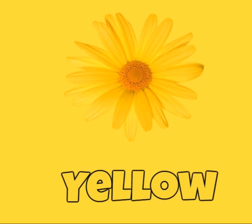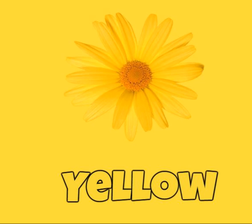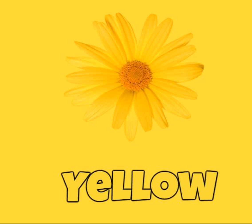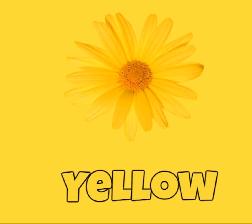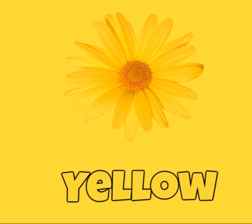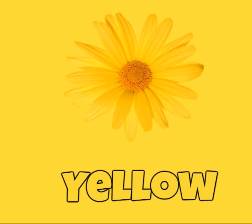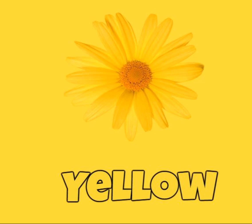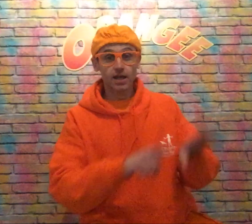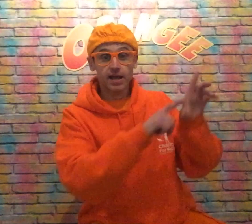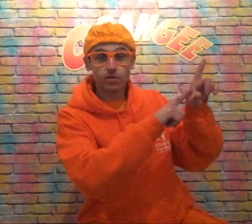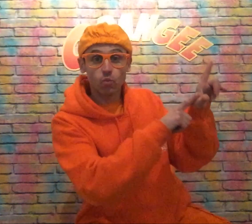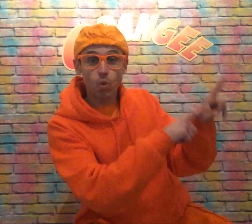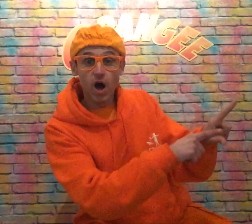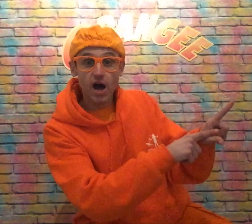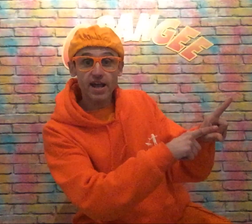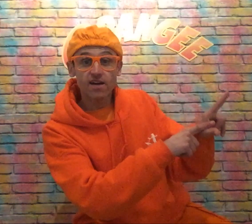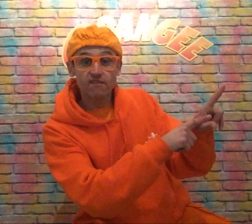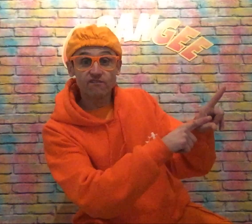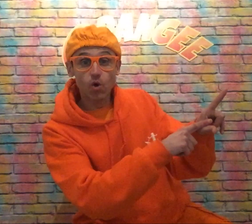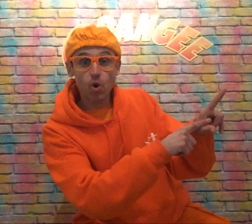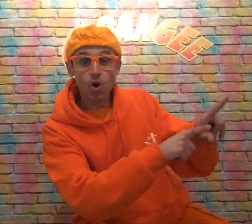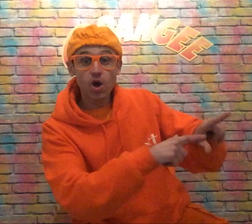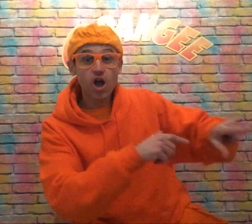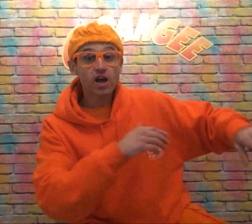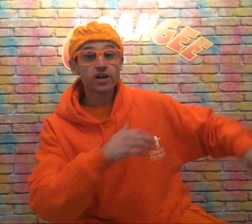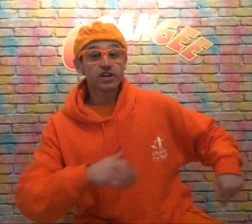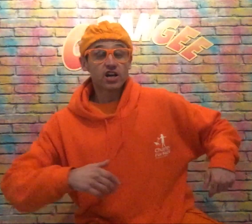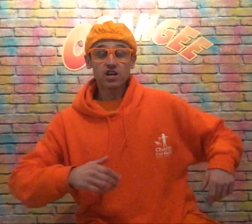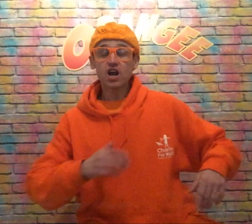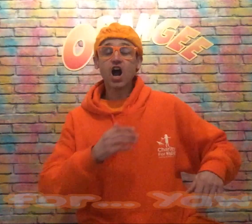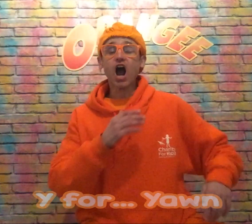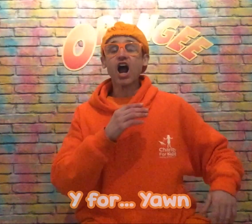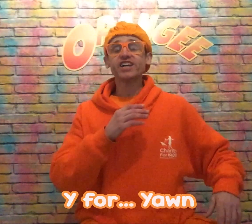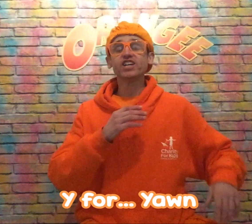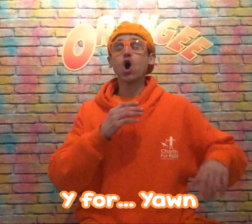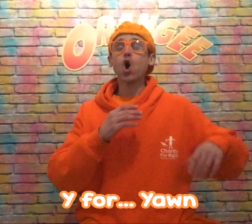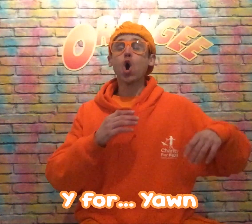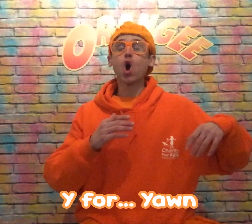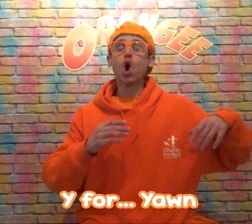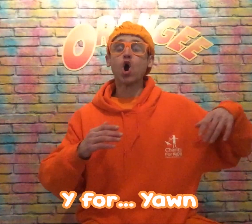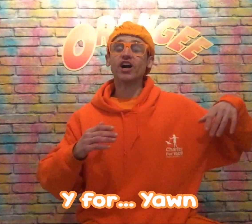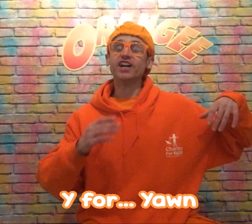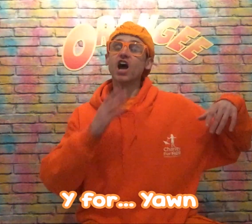colour And Y for yawn